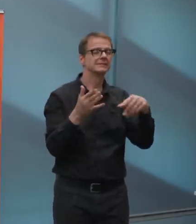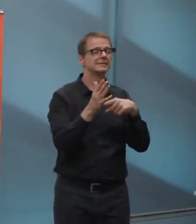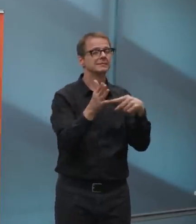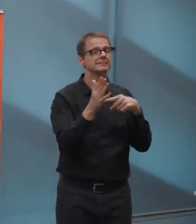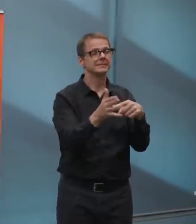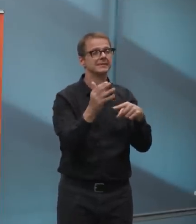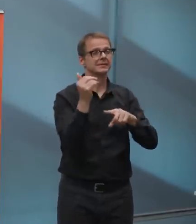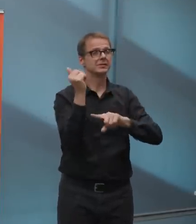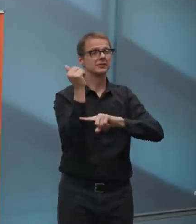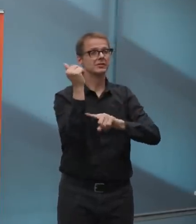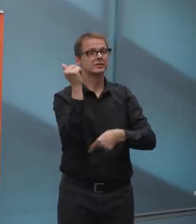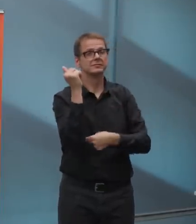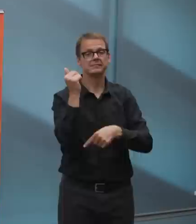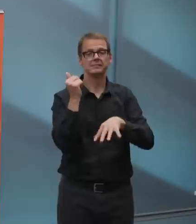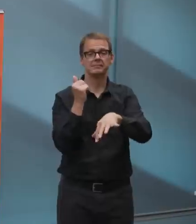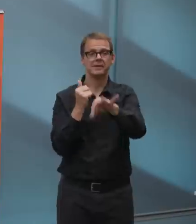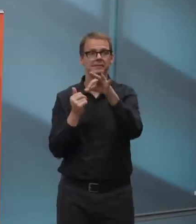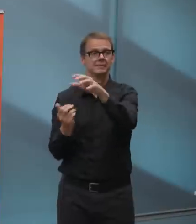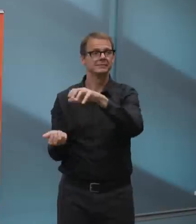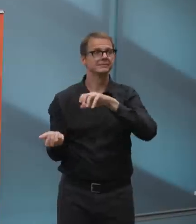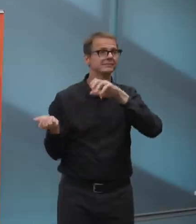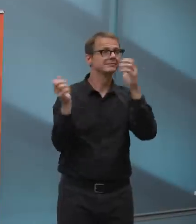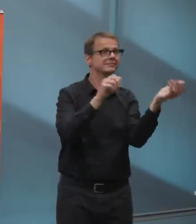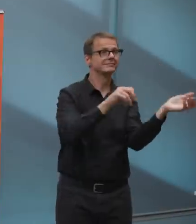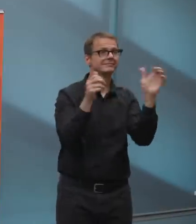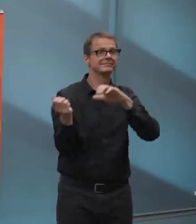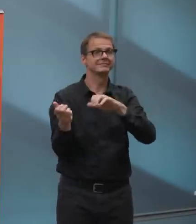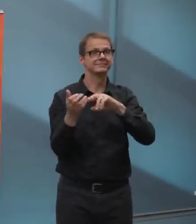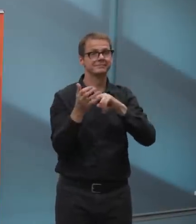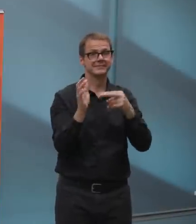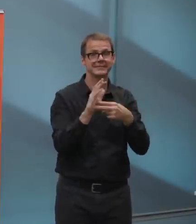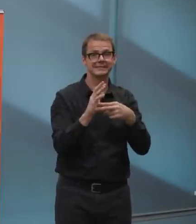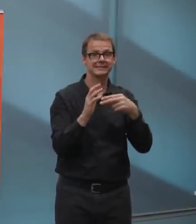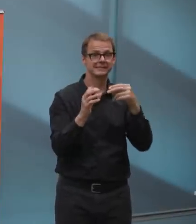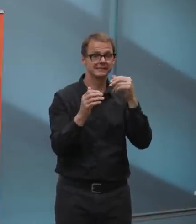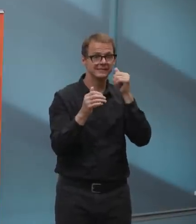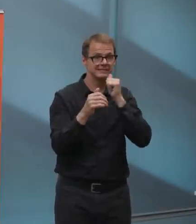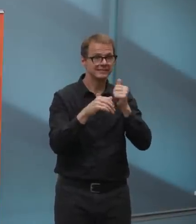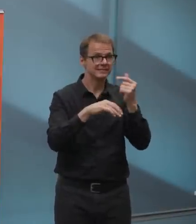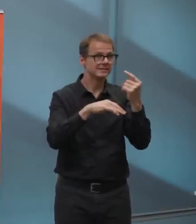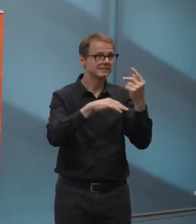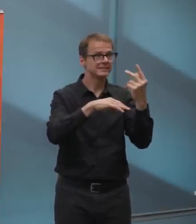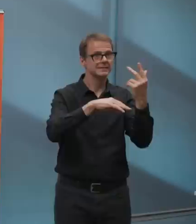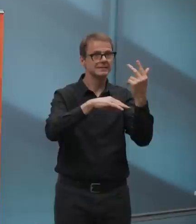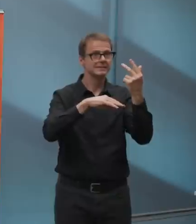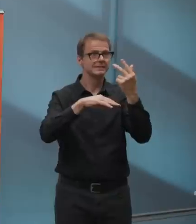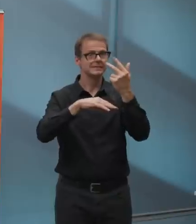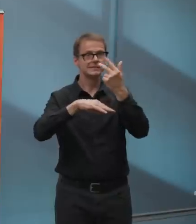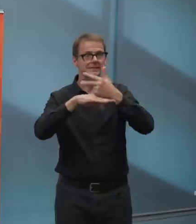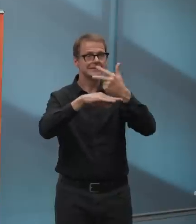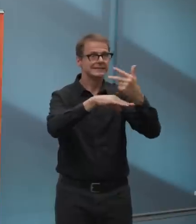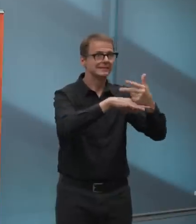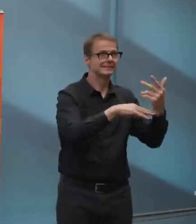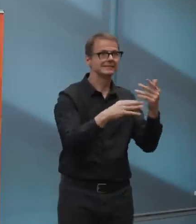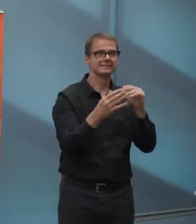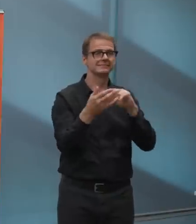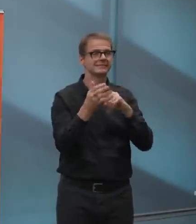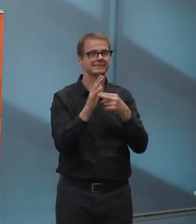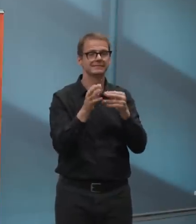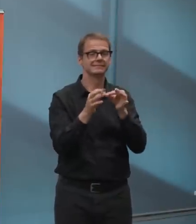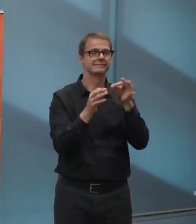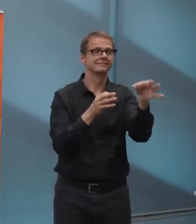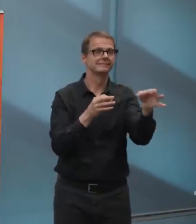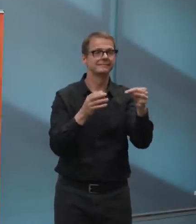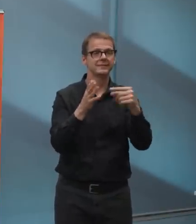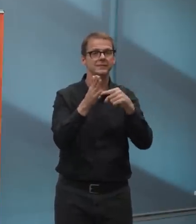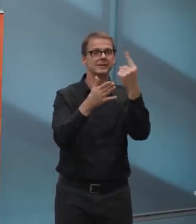your door slower. Um, you know, those are the kinds of services that we're still operating that, that would be, uh, potentially on the